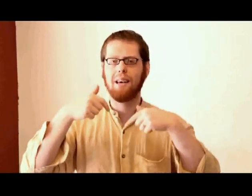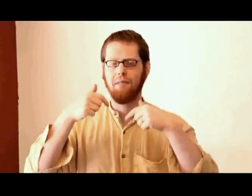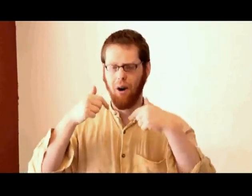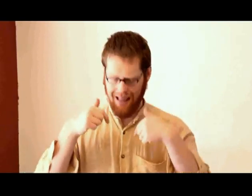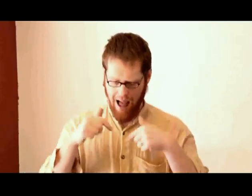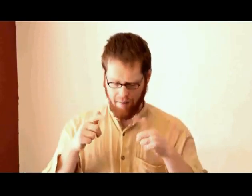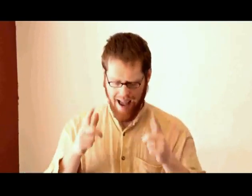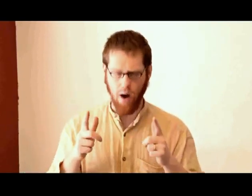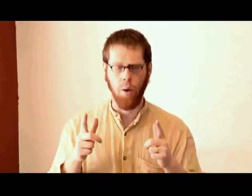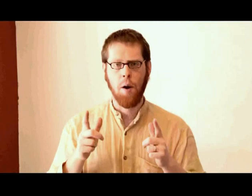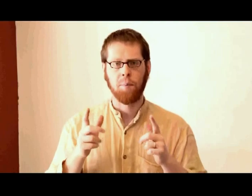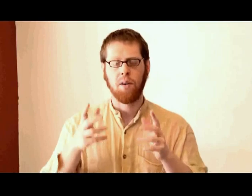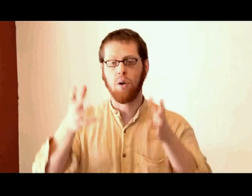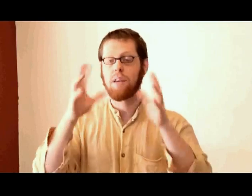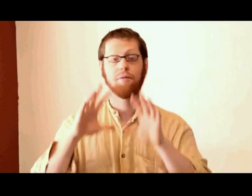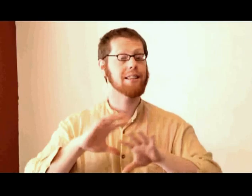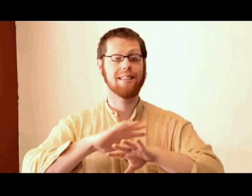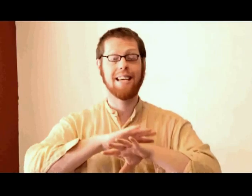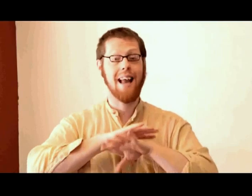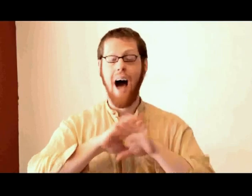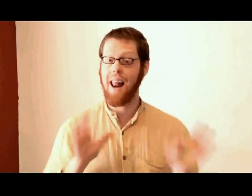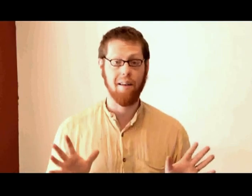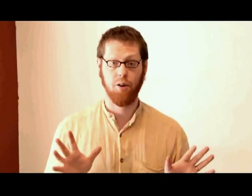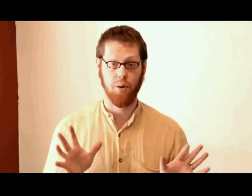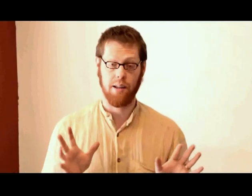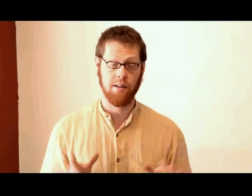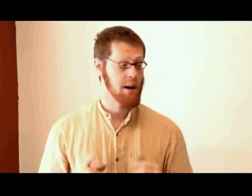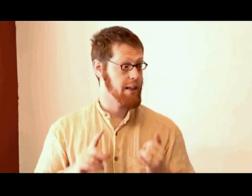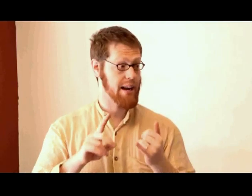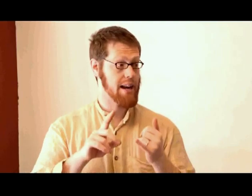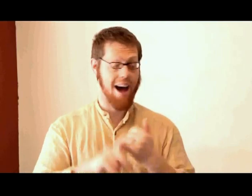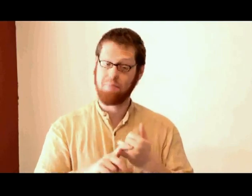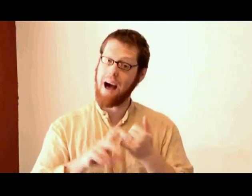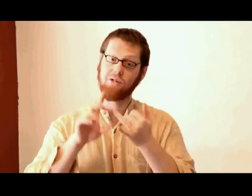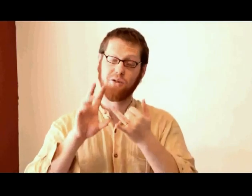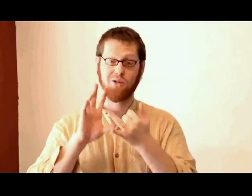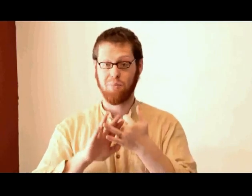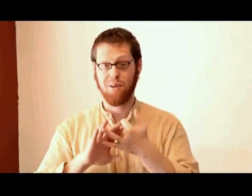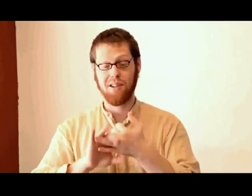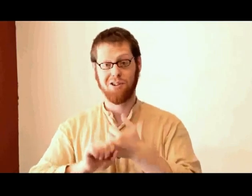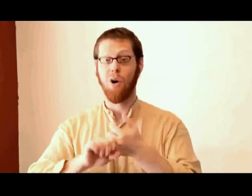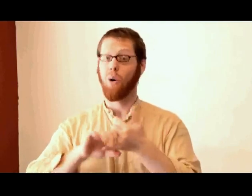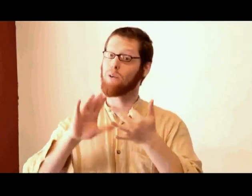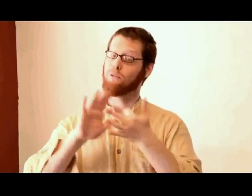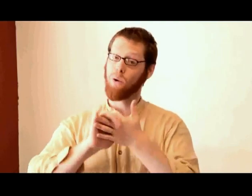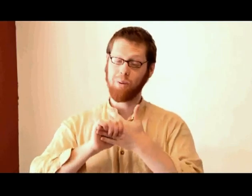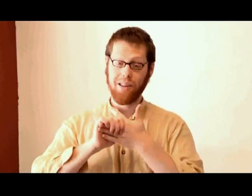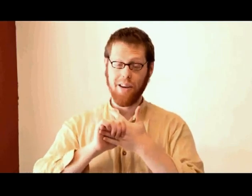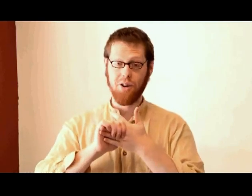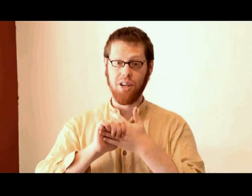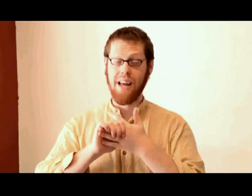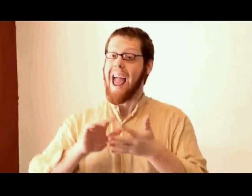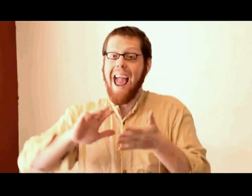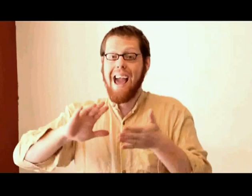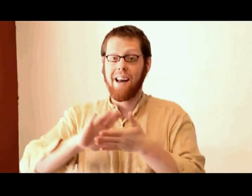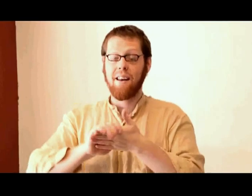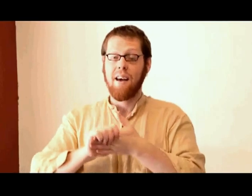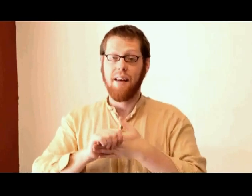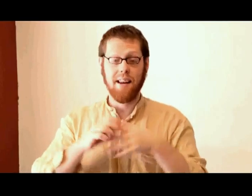live our lives out. Early friends did not have creeds. They didn't have pastors or priests or formal liturgy, and they